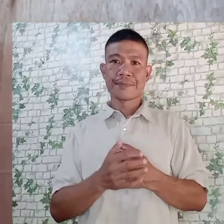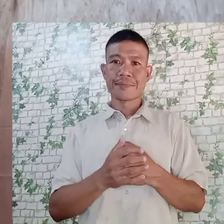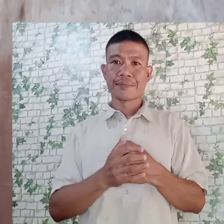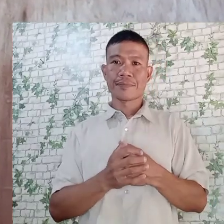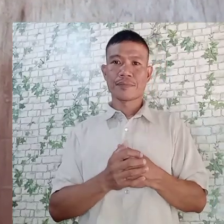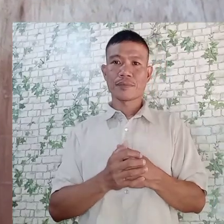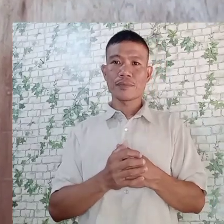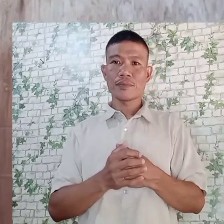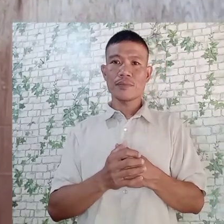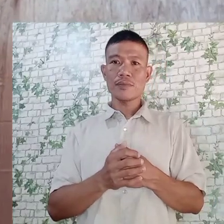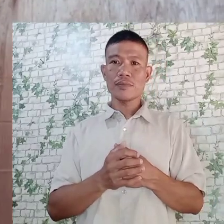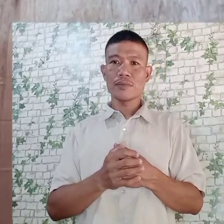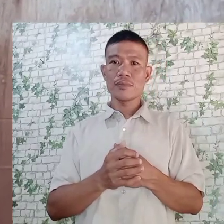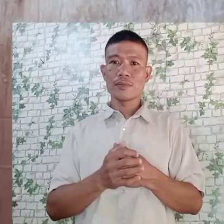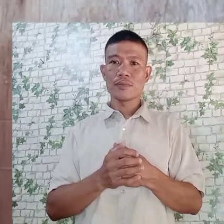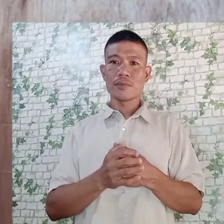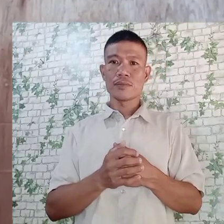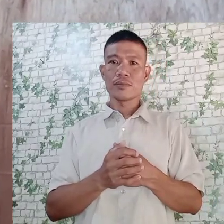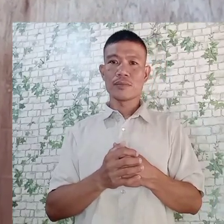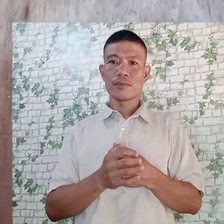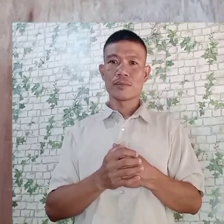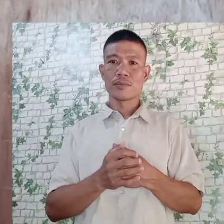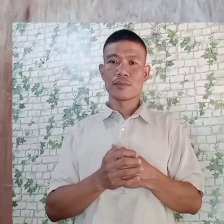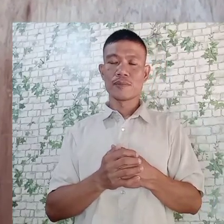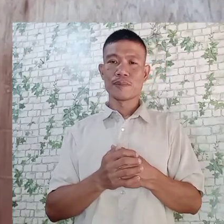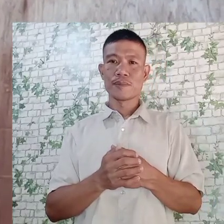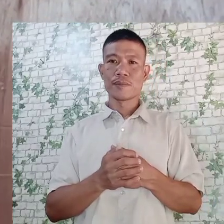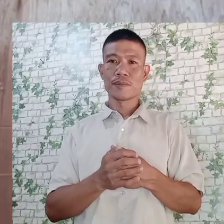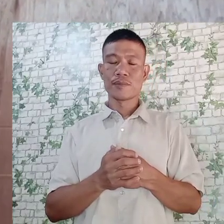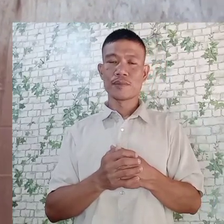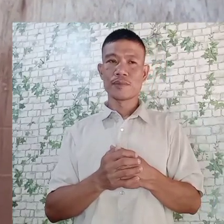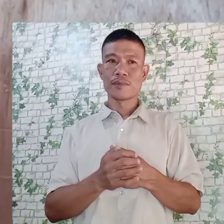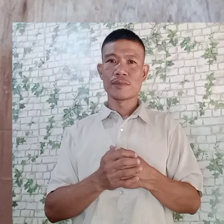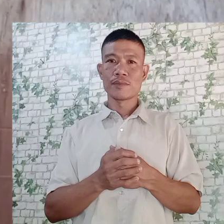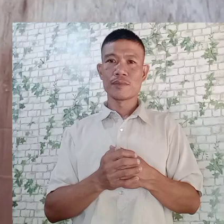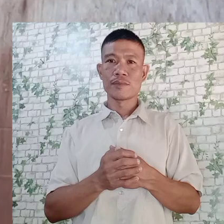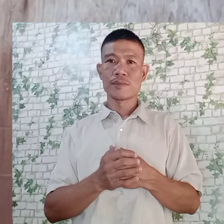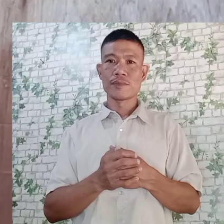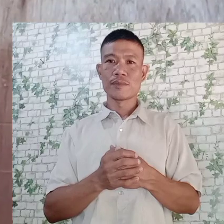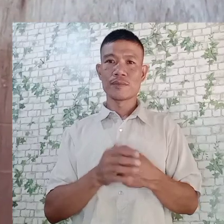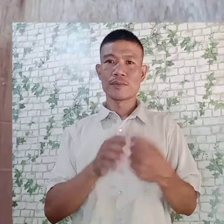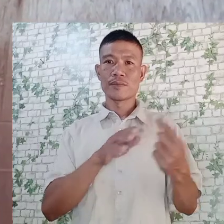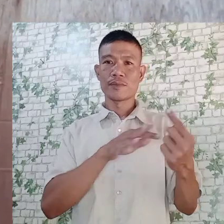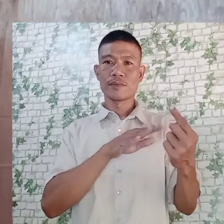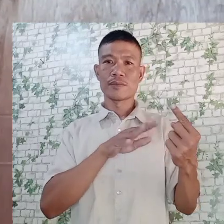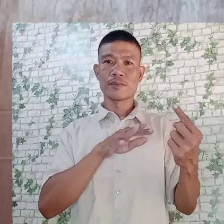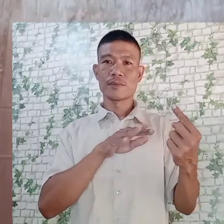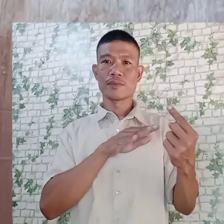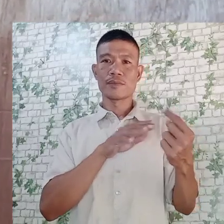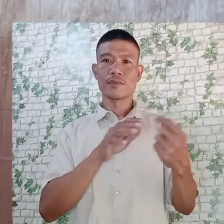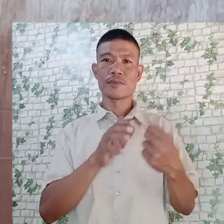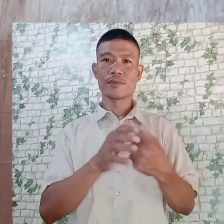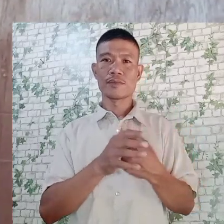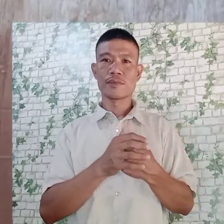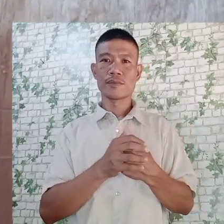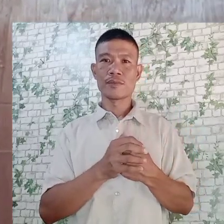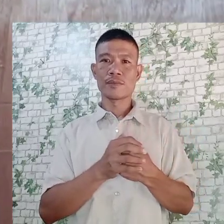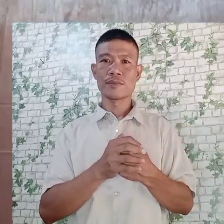So I will lower it from here, going there so that I can put a layer